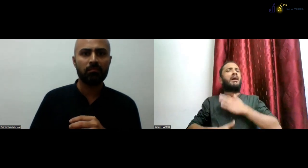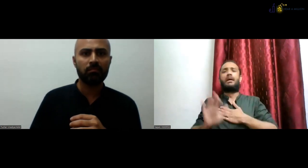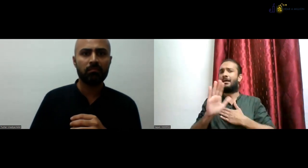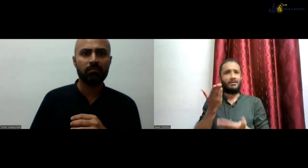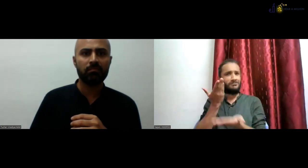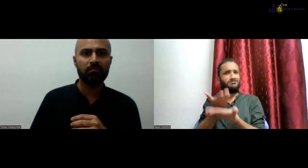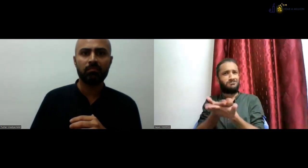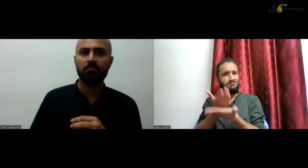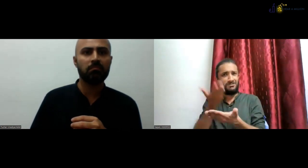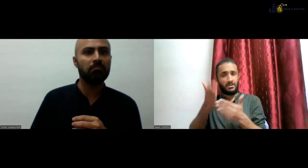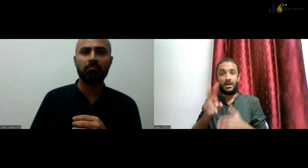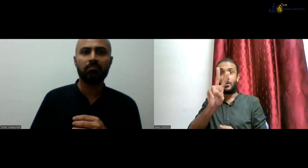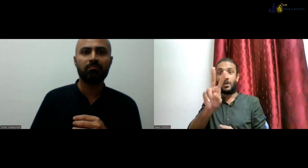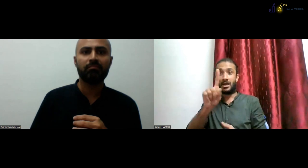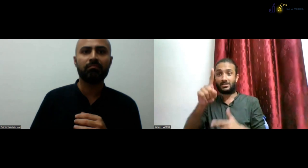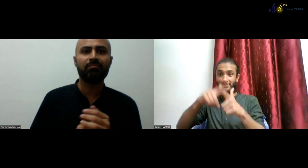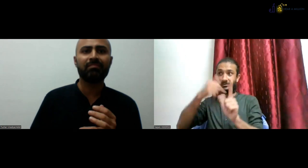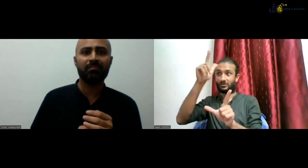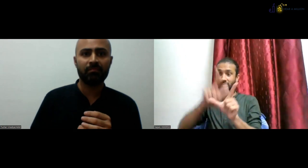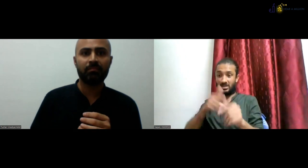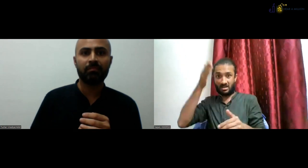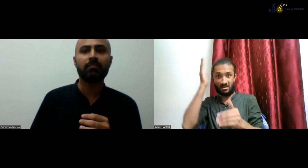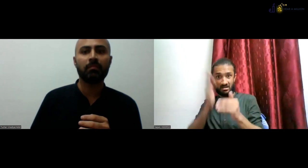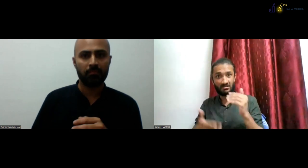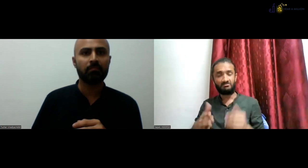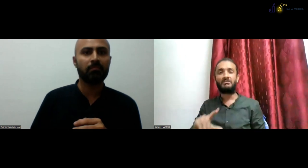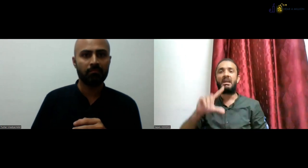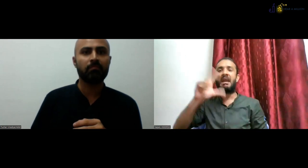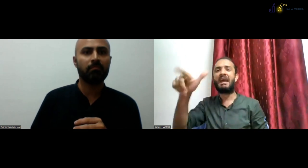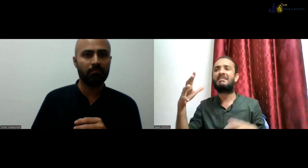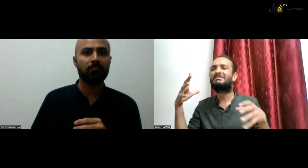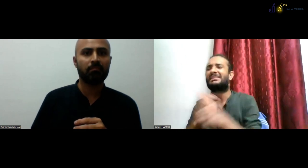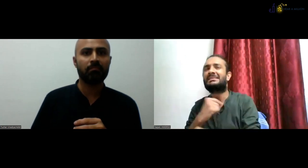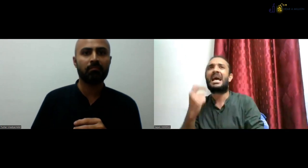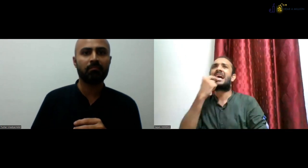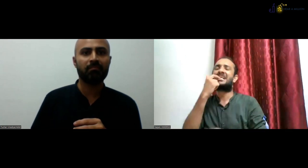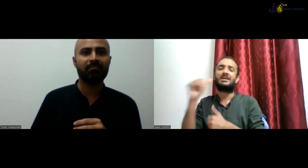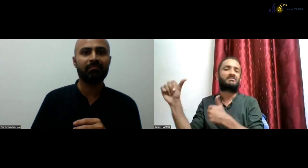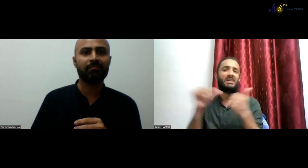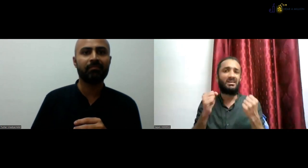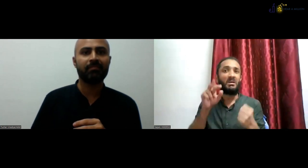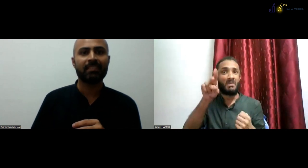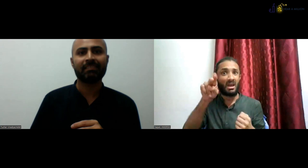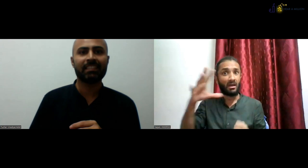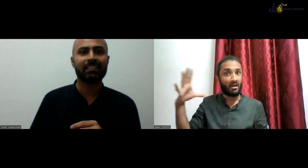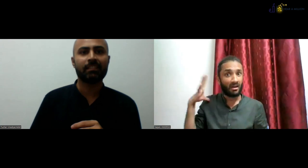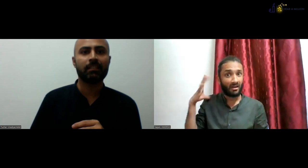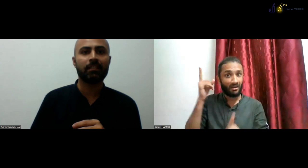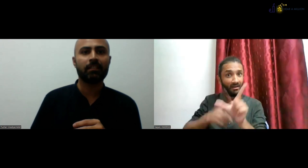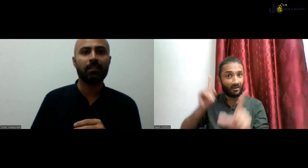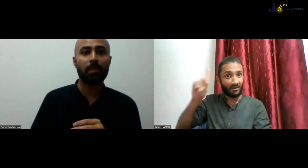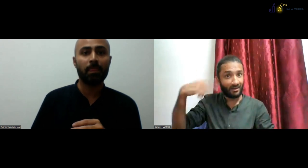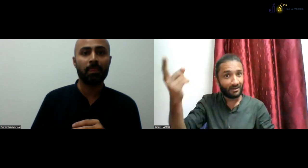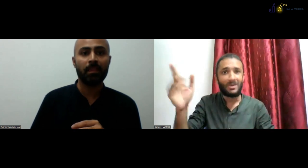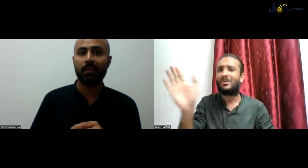Sapan says, yes, it's very soon. Please, we request everyone to hurry and not take it easy. 21st July is your deadline and